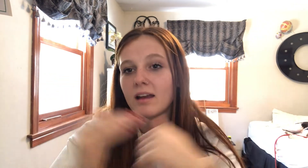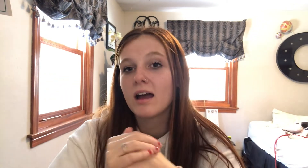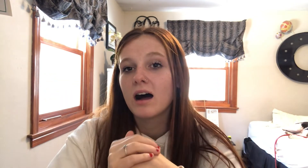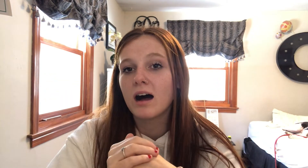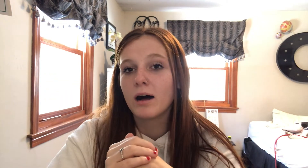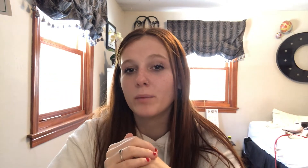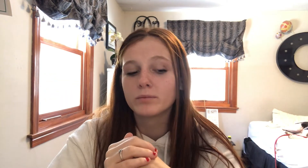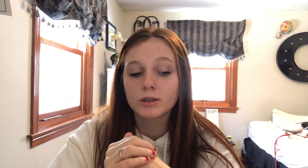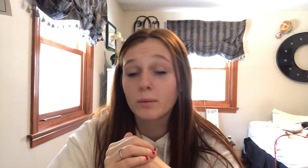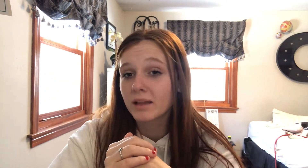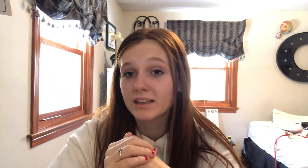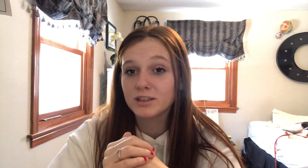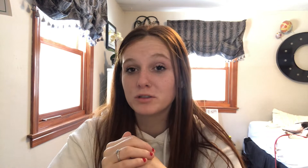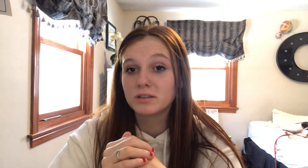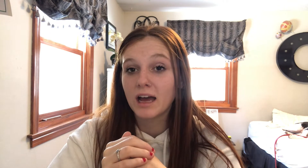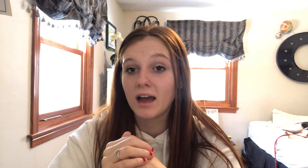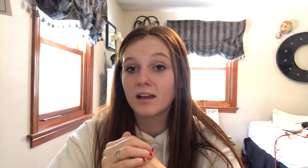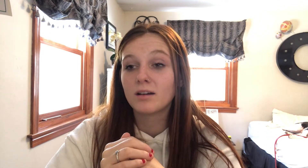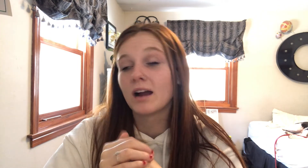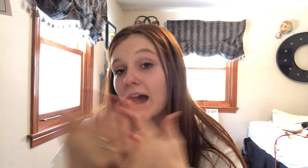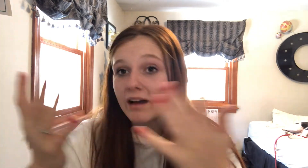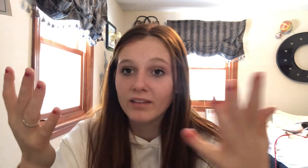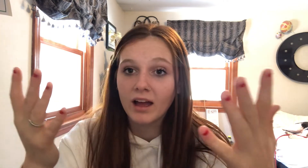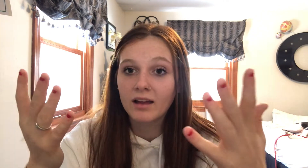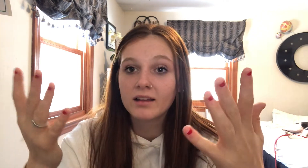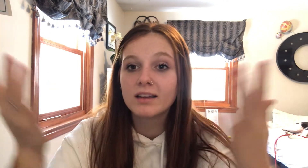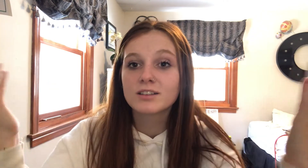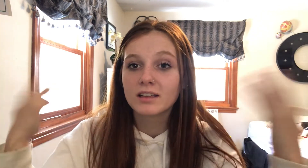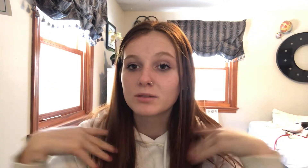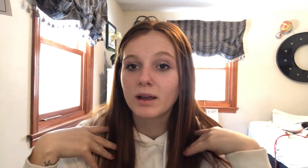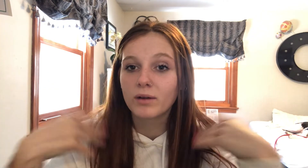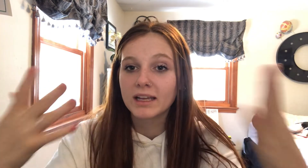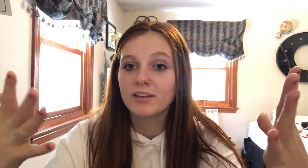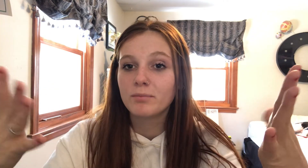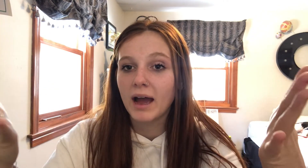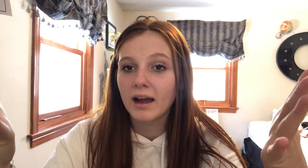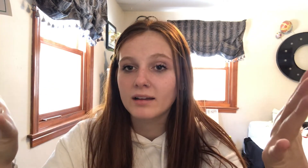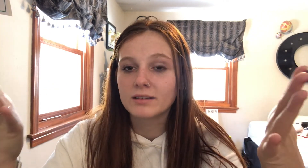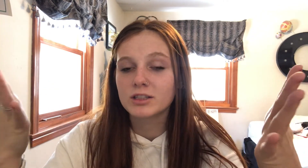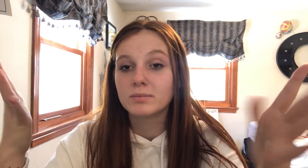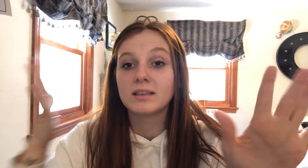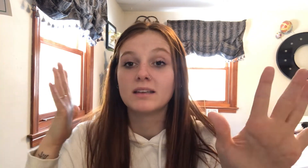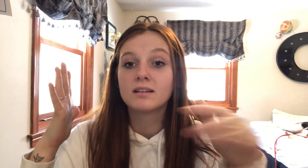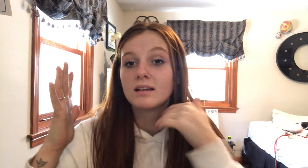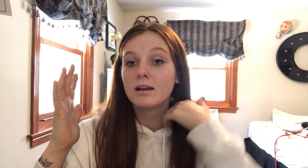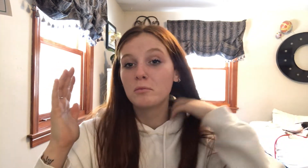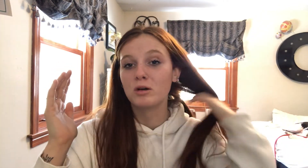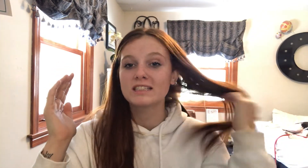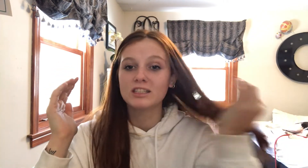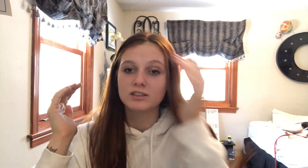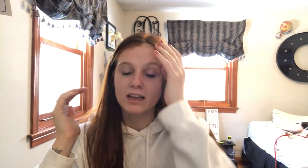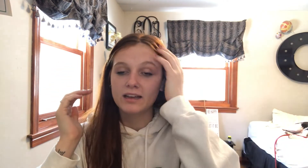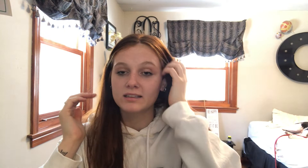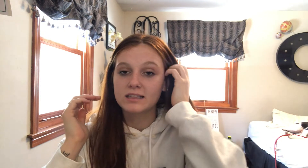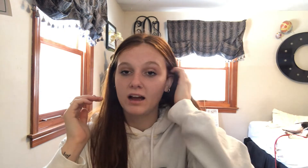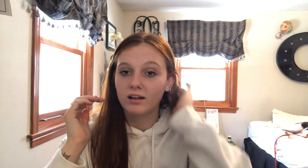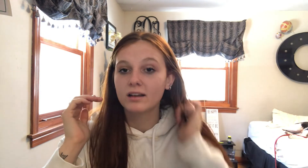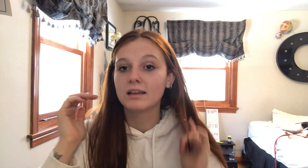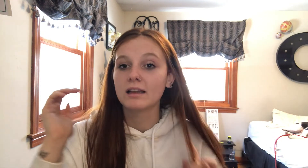Um, so I'm lucky to do that or have that. So that's why I want to give back and just be more teaching ASL and like